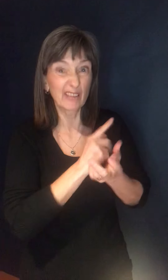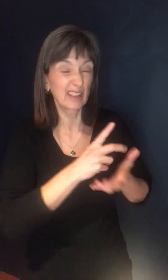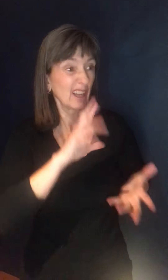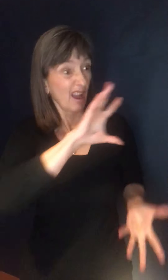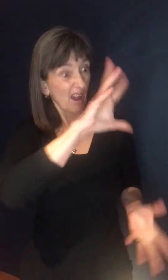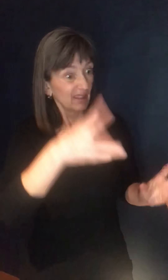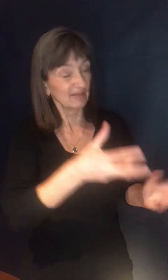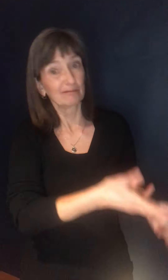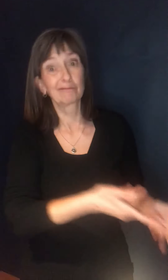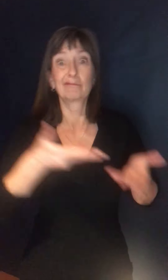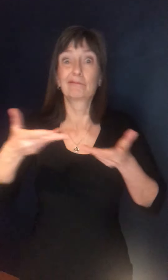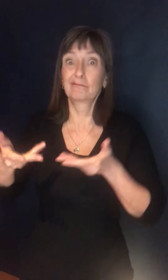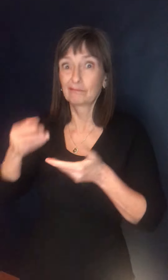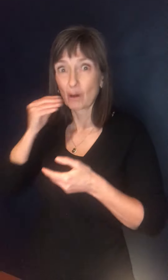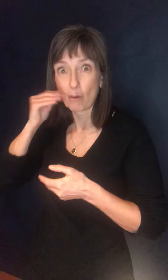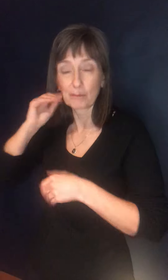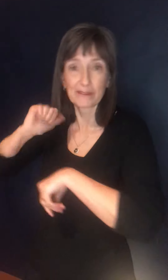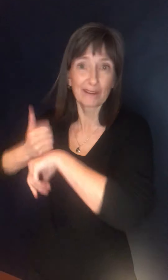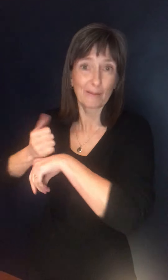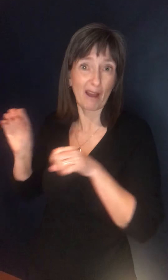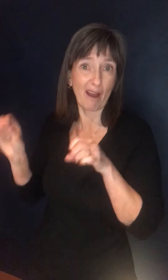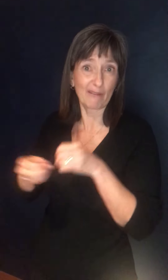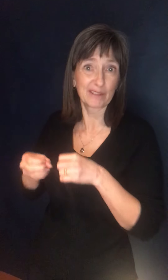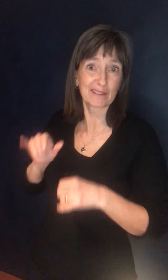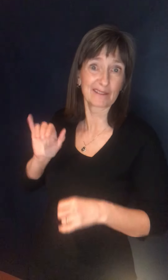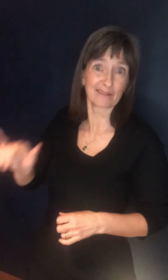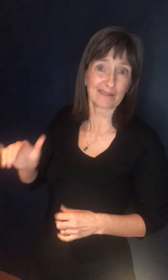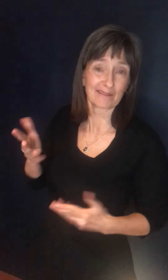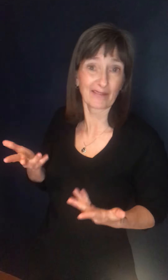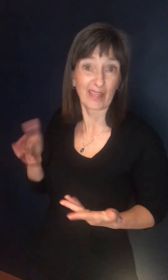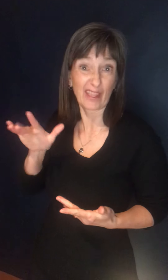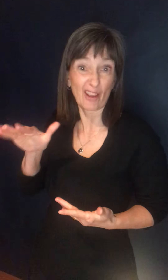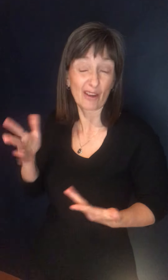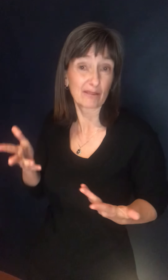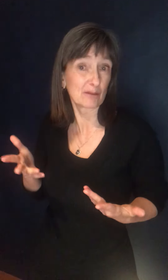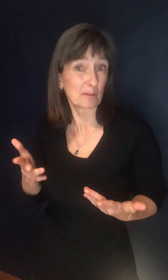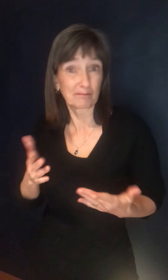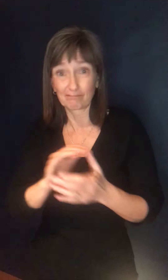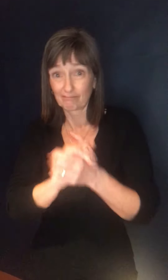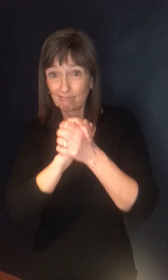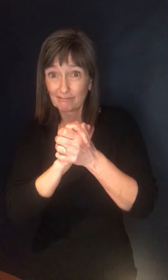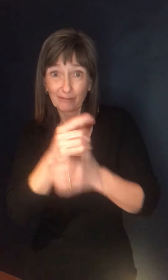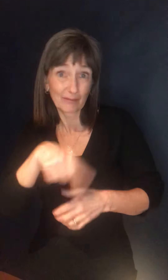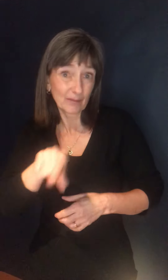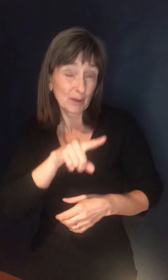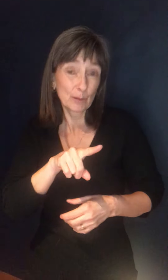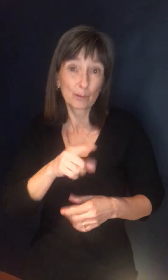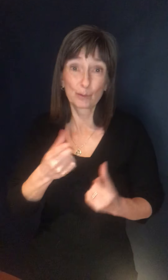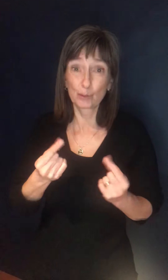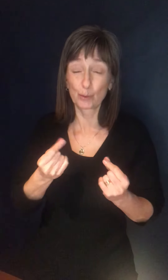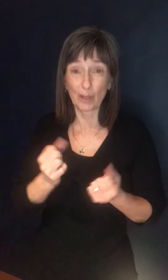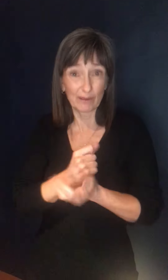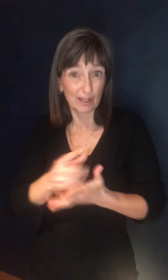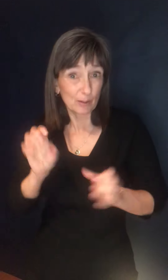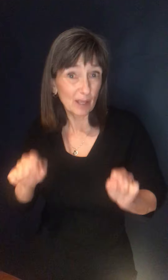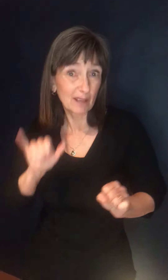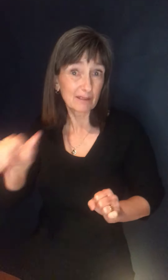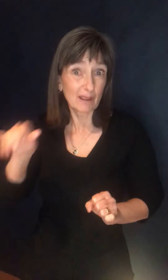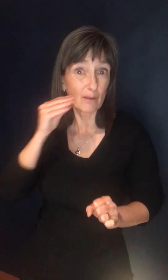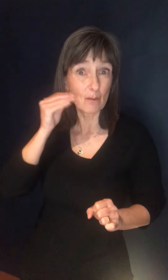health issues. So I really commend everybody for going that extra mile and, and stepping up and working from home, which can